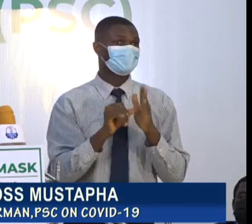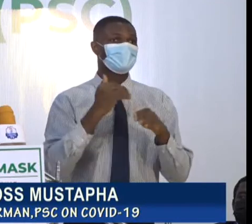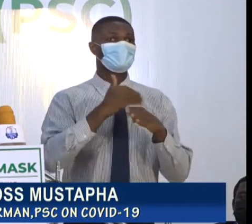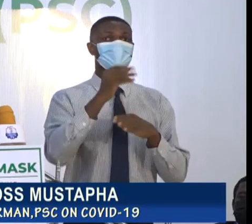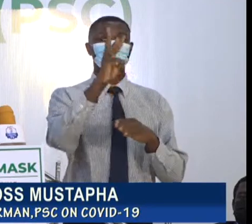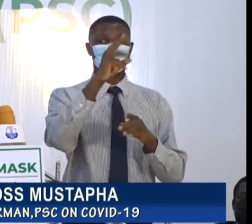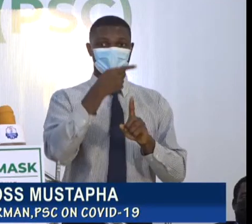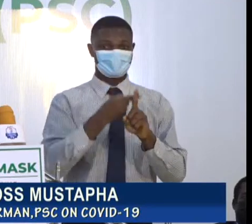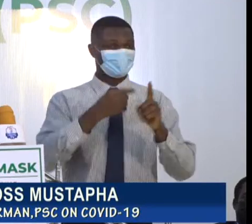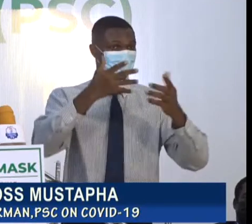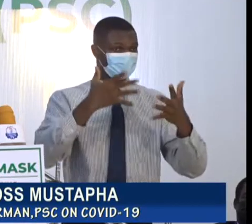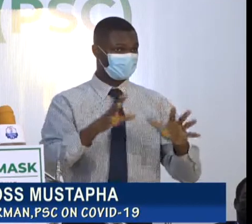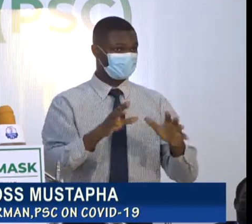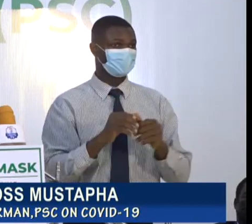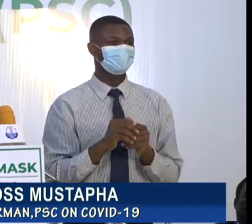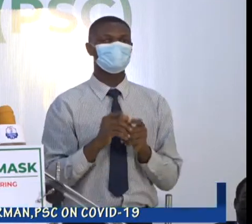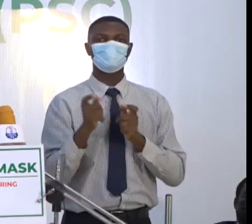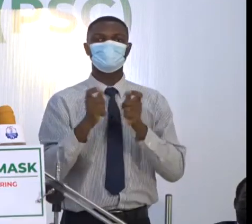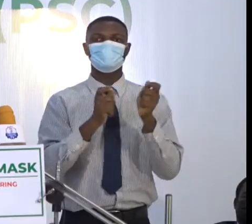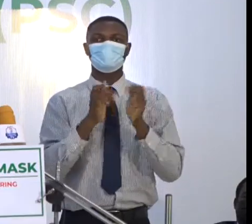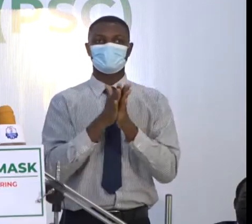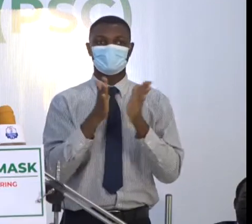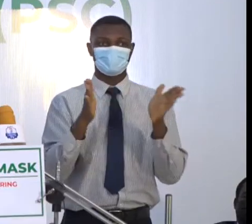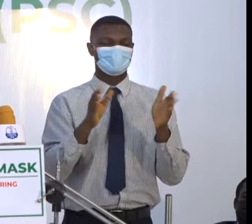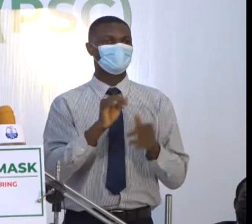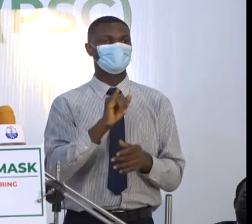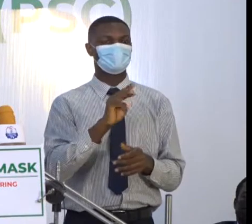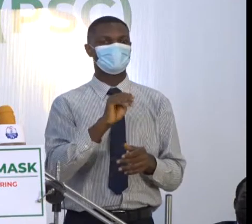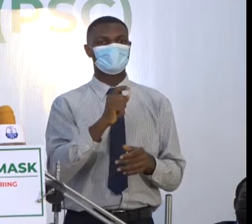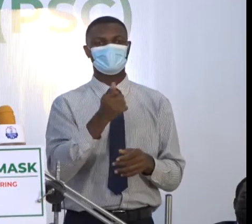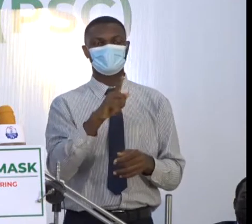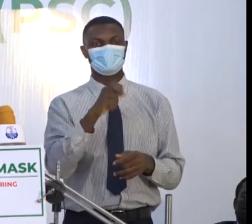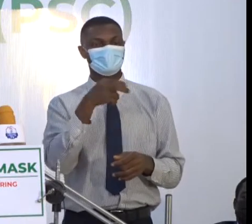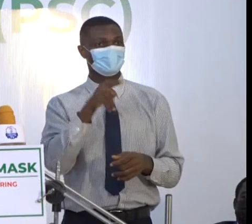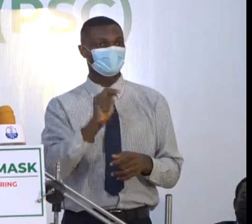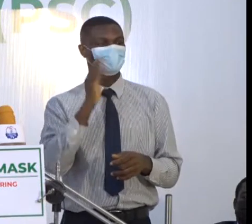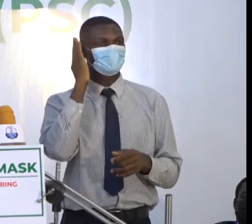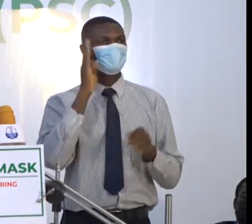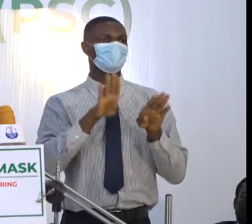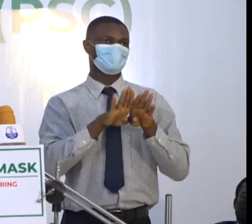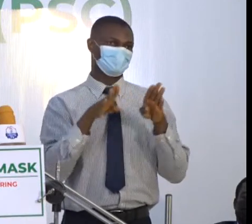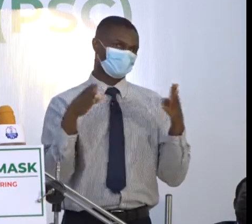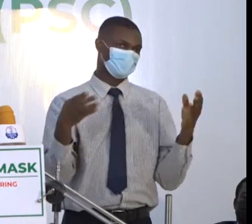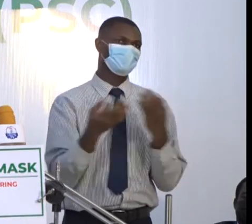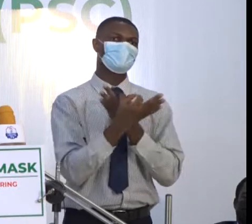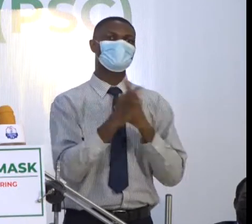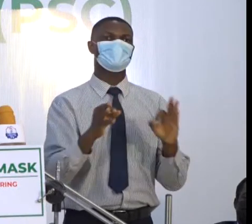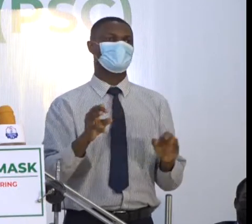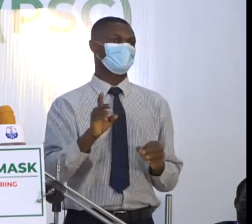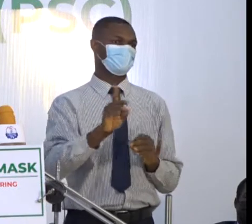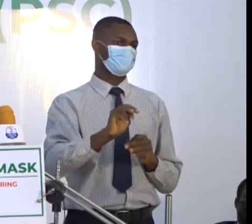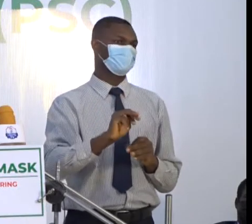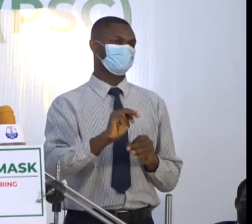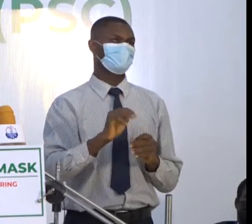the Comptroller General of Immigration Services will be lifting the restriction on their